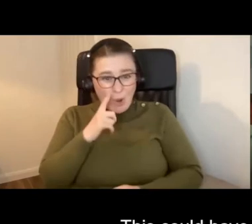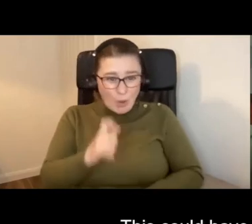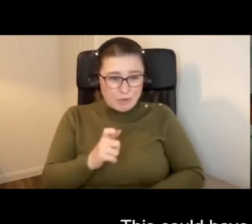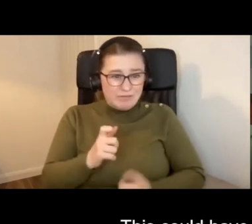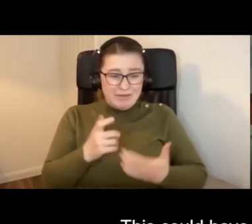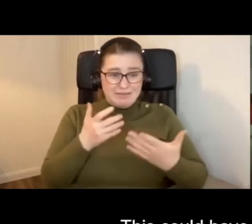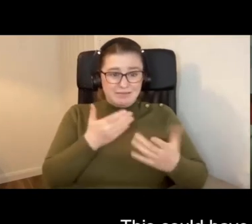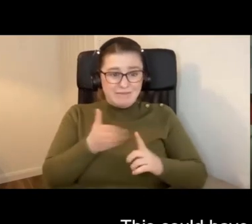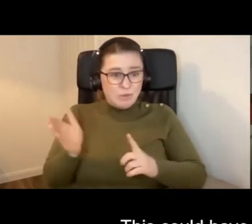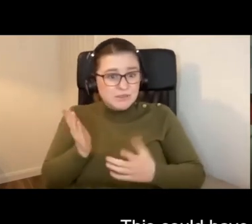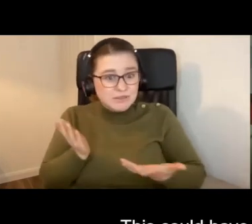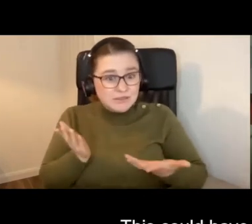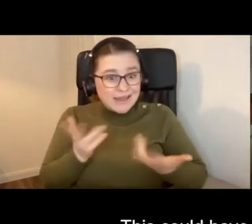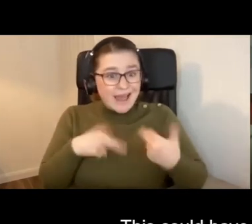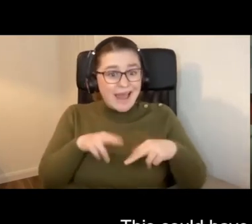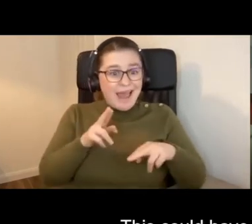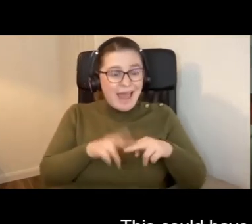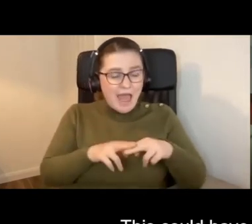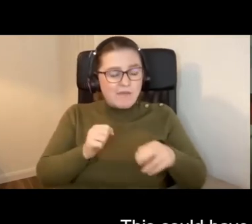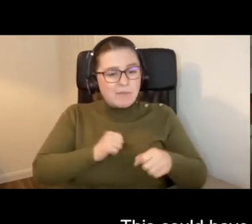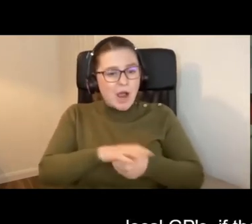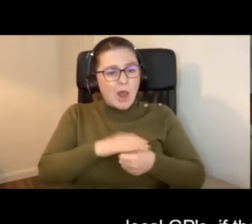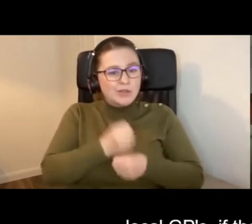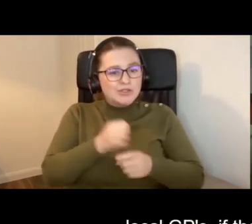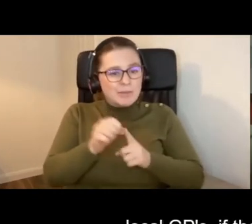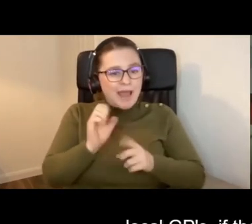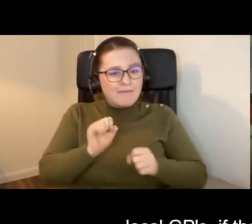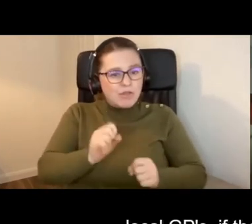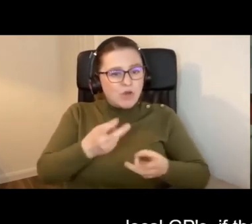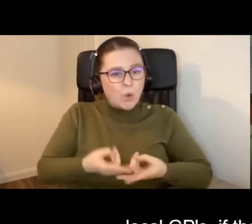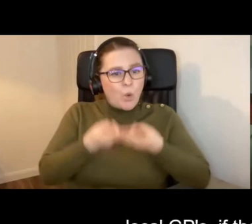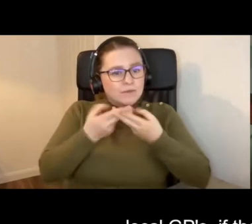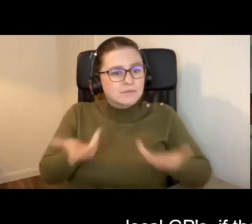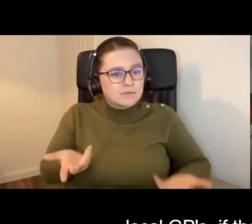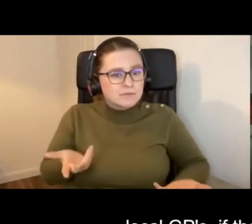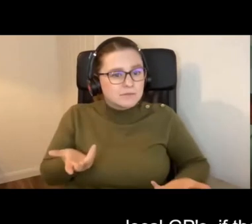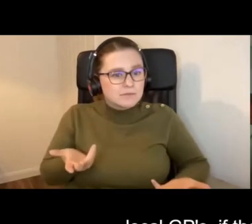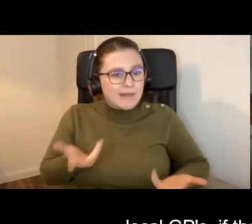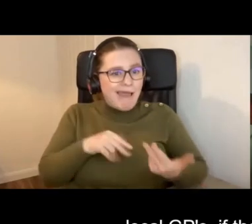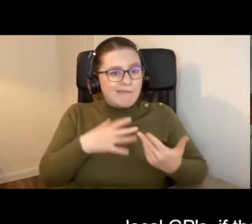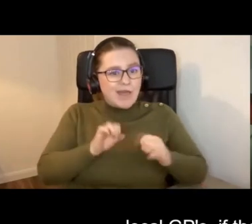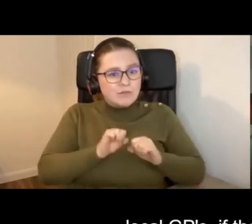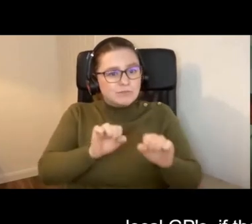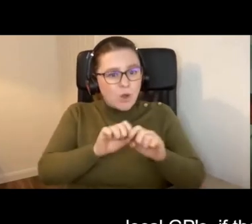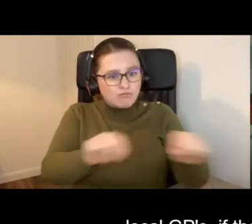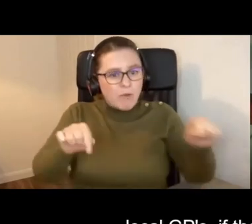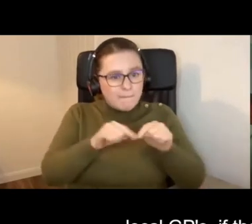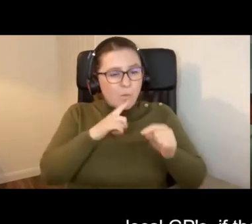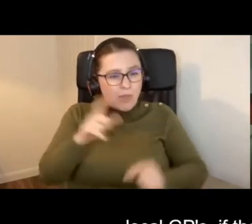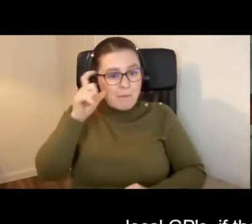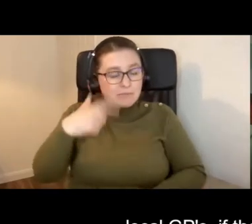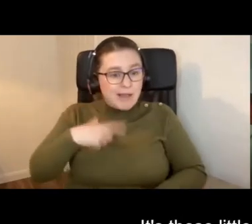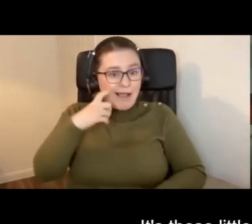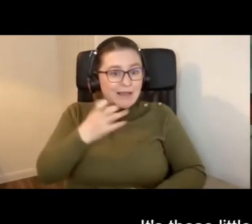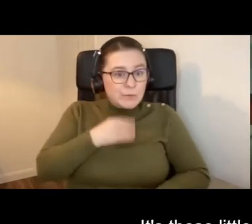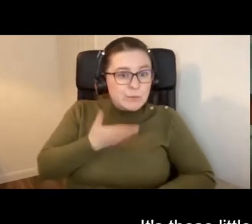avoided if there was a hoist at my local GPs, if there was a room with a bed that I was able